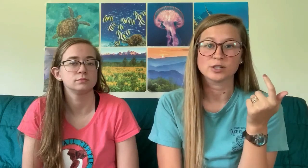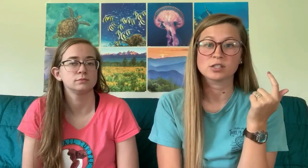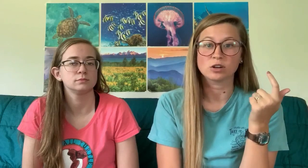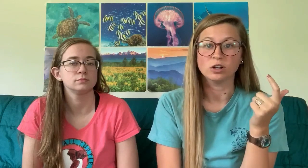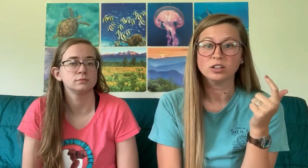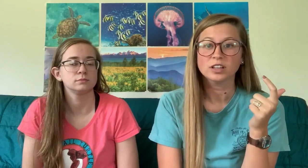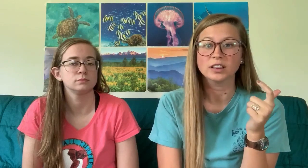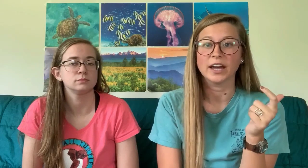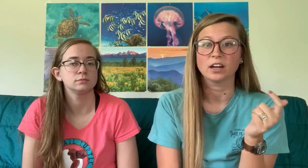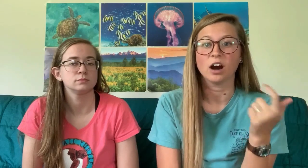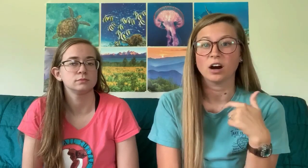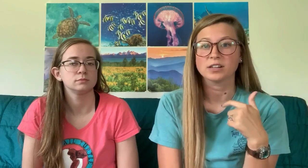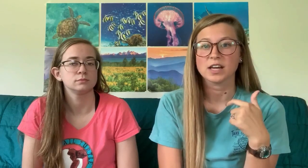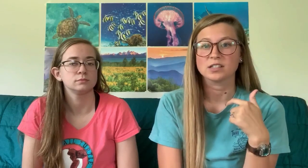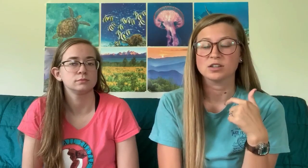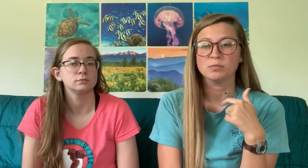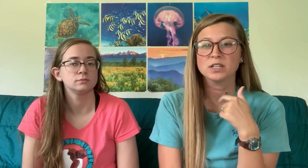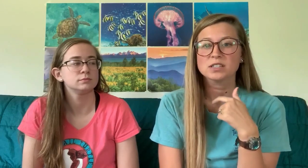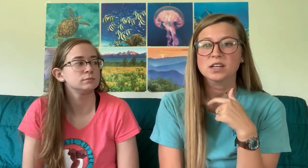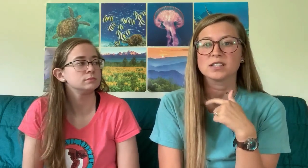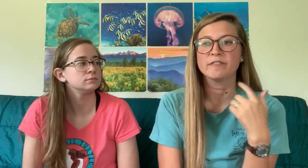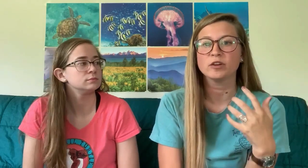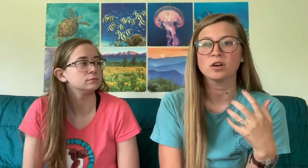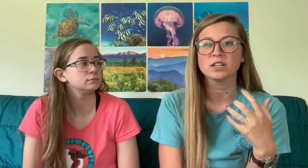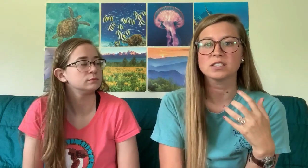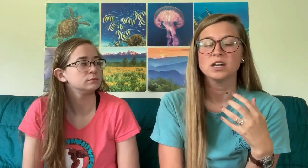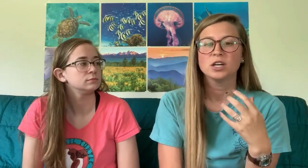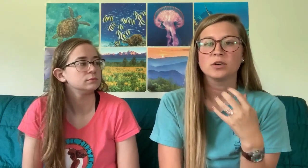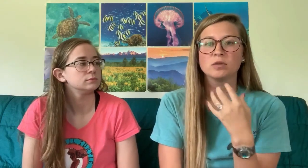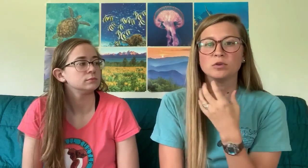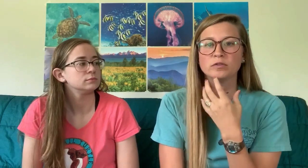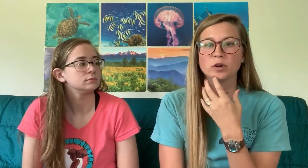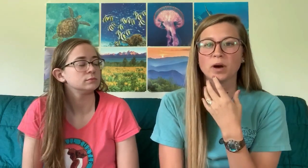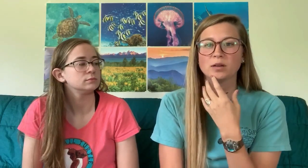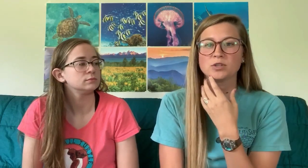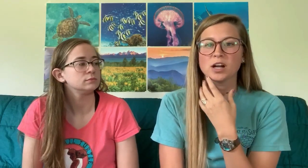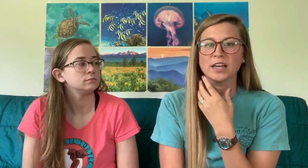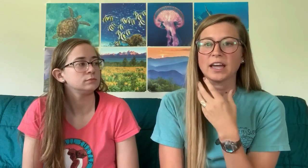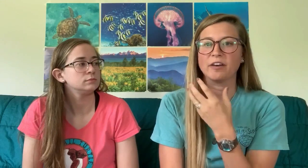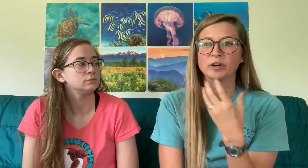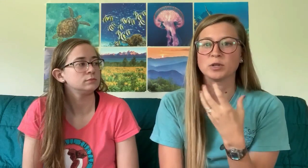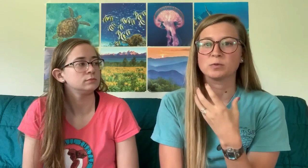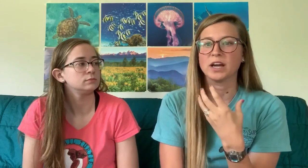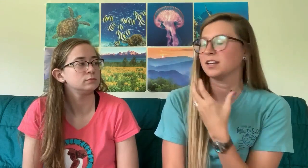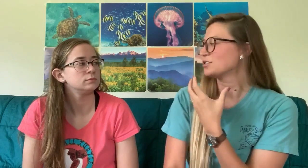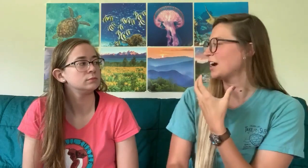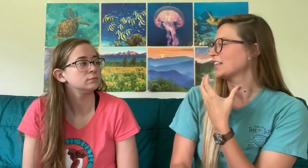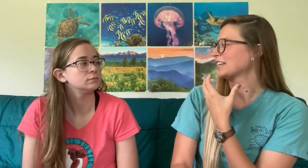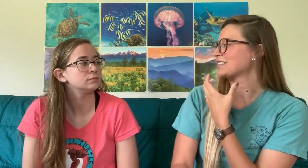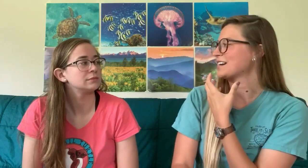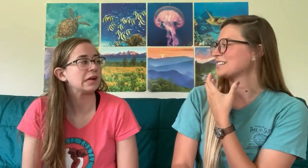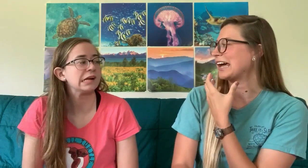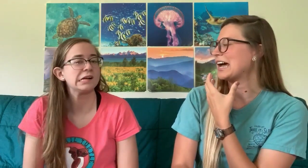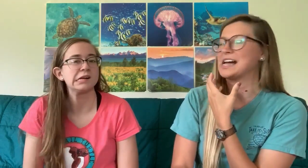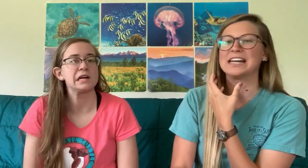skull like ours as humans. Because if you notice, you can move your bottom jaw like every which way, like side to side,